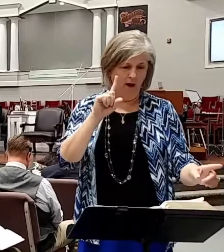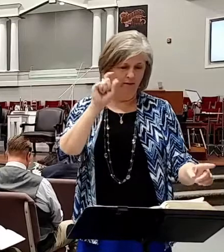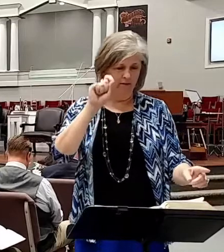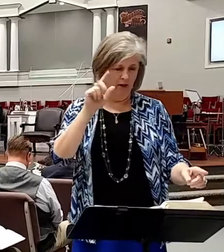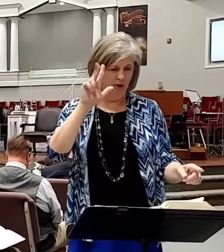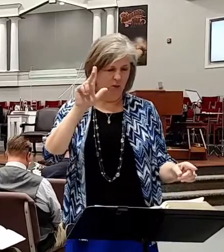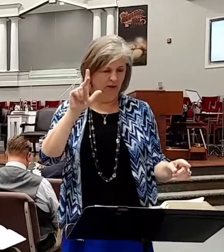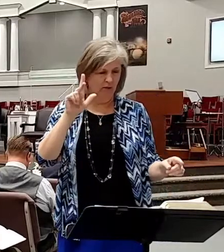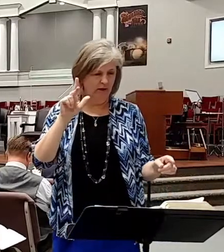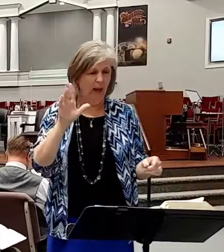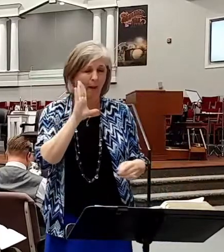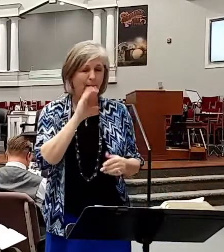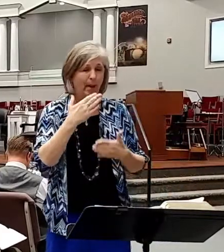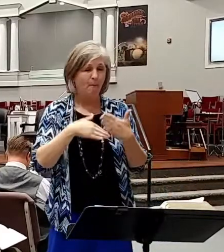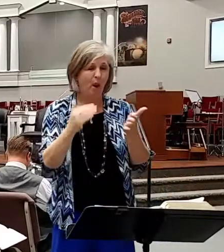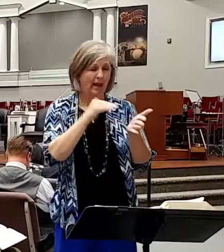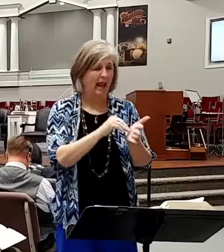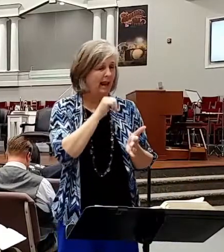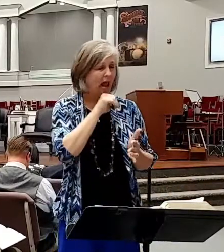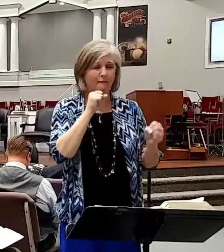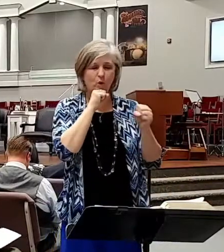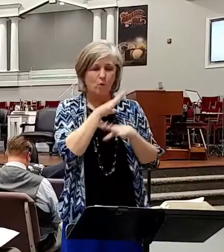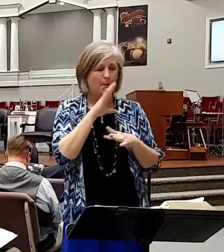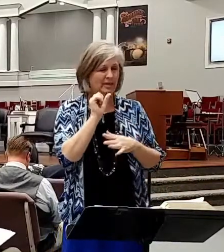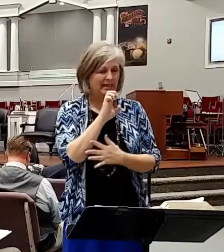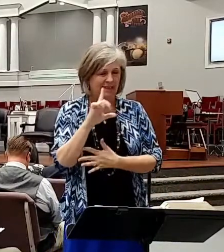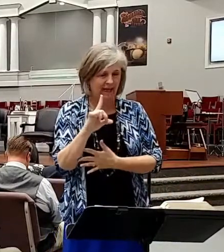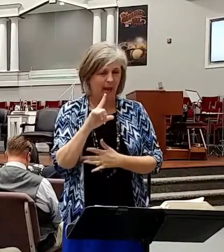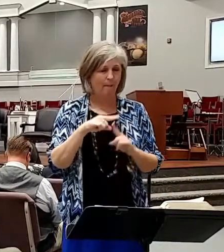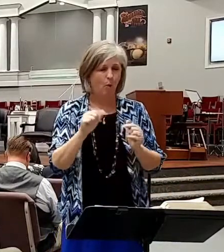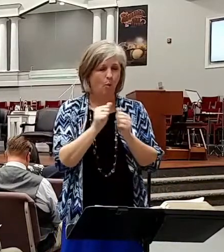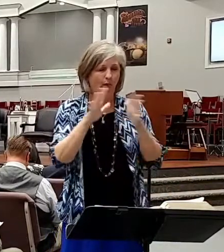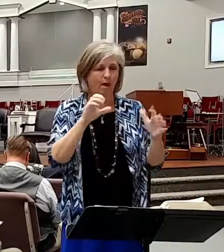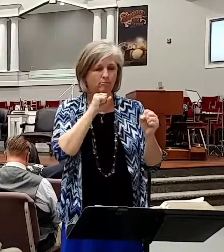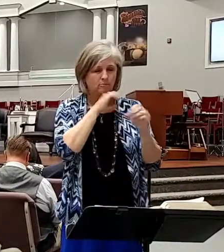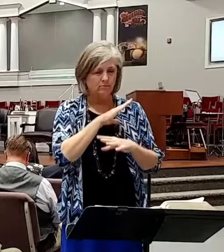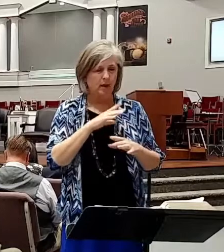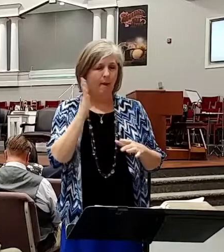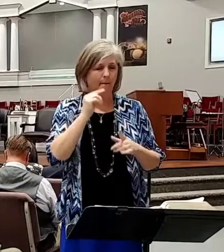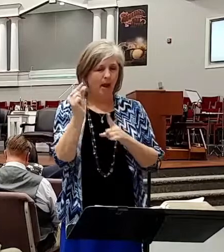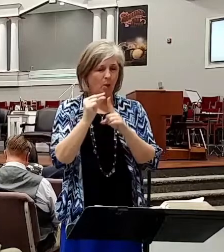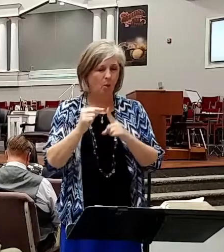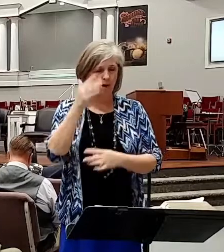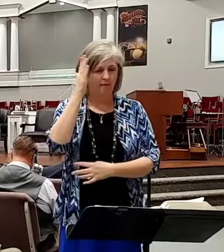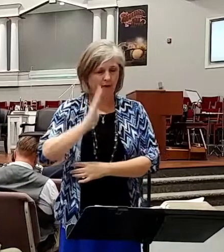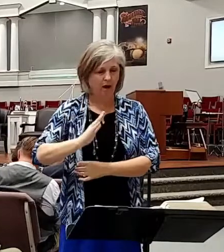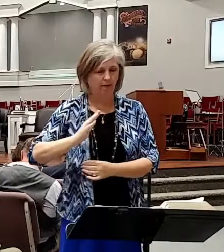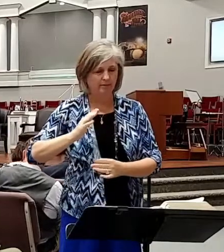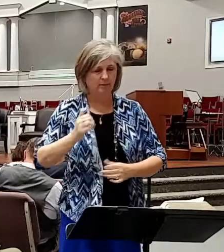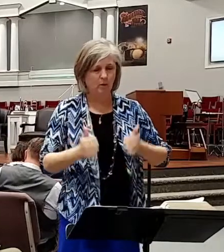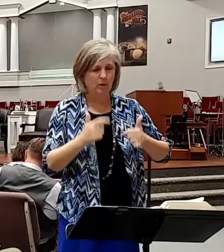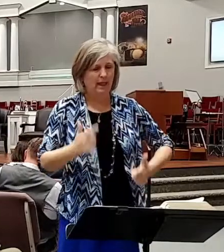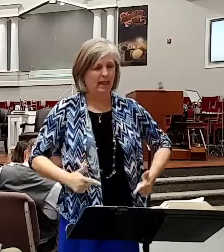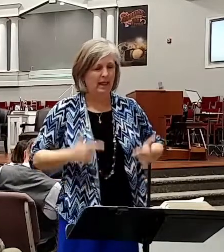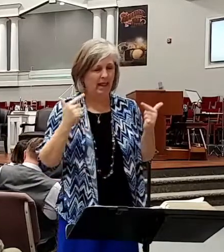again, not of corruptible seed, but of incorruptible by the Word of God, which liveth and abideth forever.